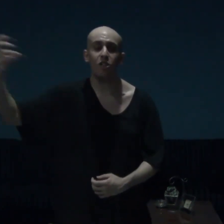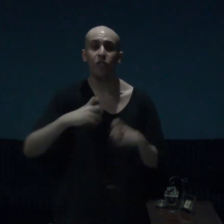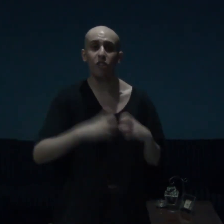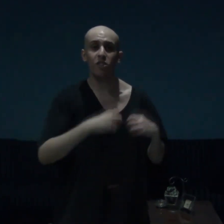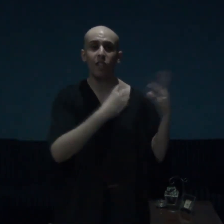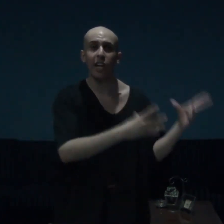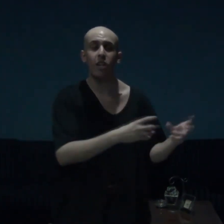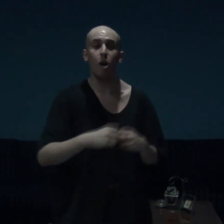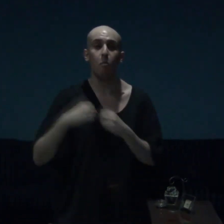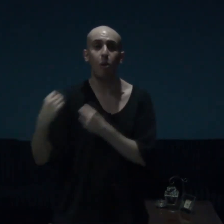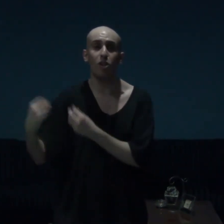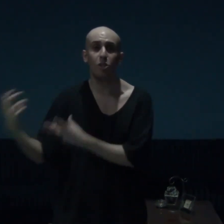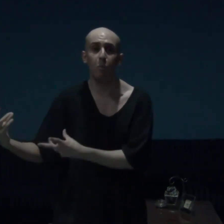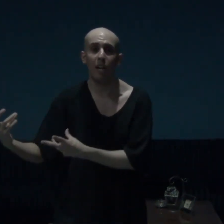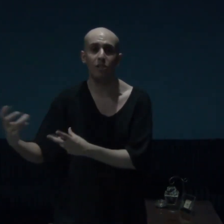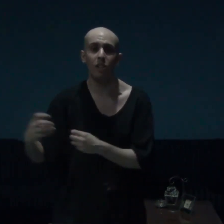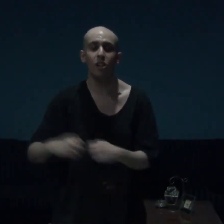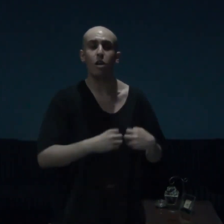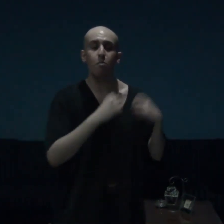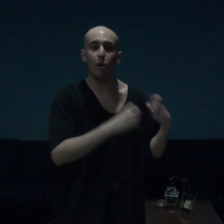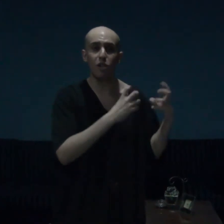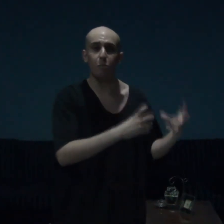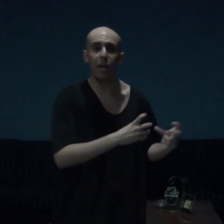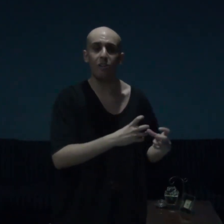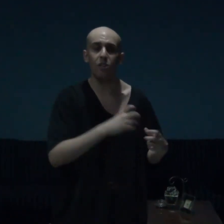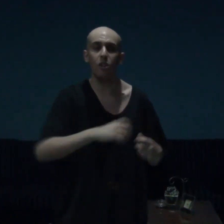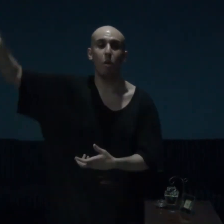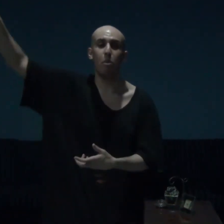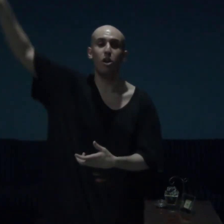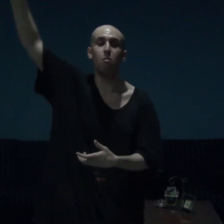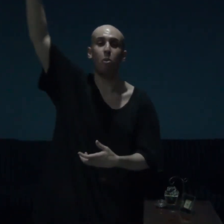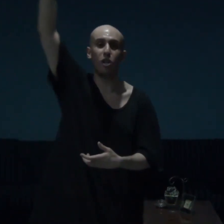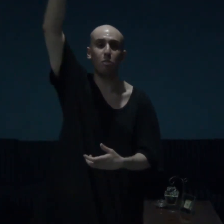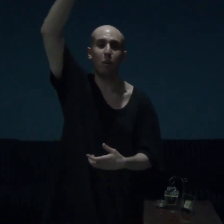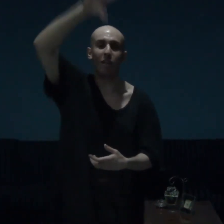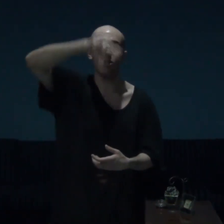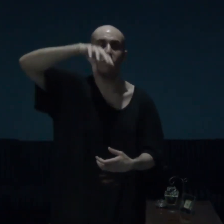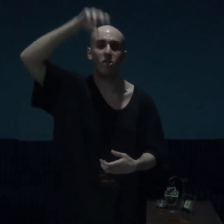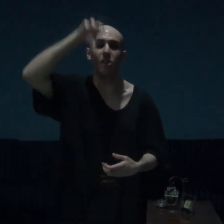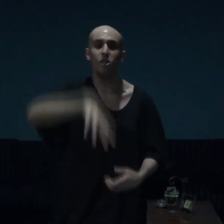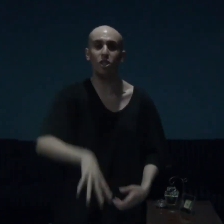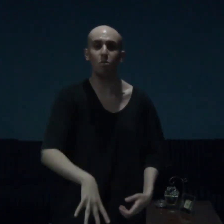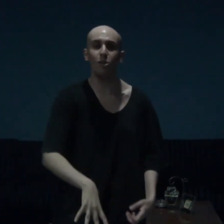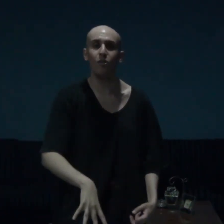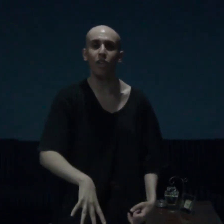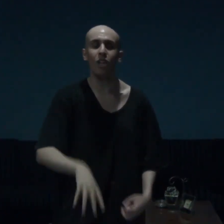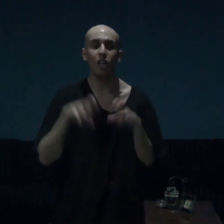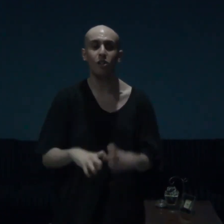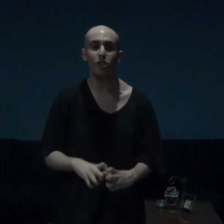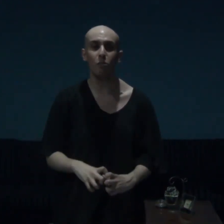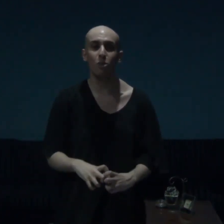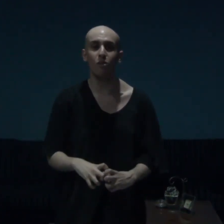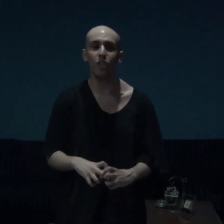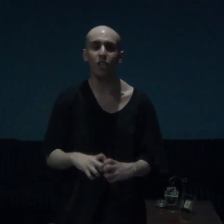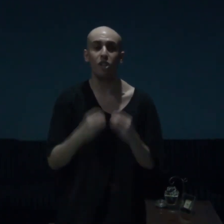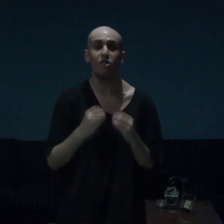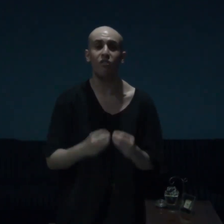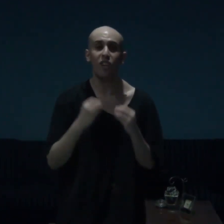feels like a boss battle, a boss battle, upon boss battles, in this movie, and this movie, is very